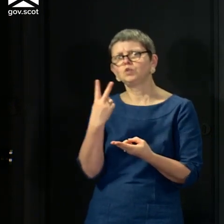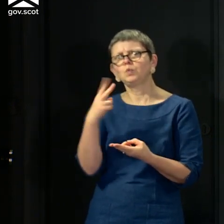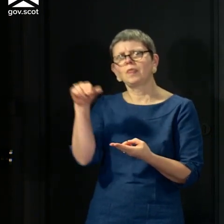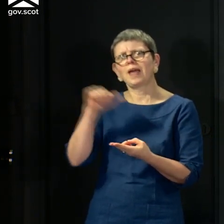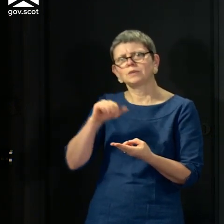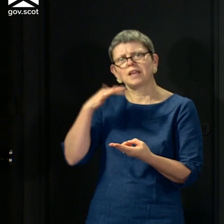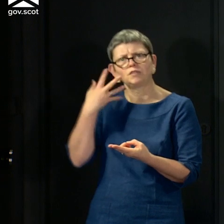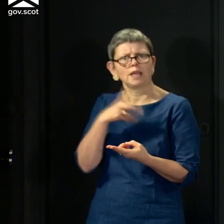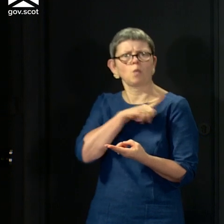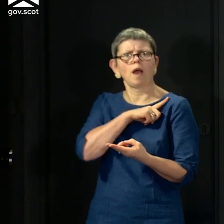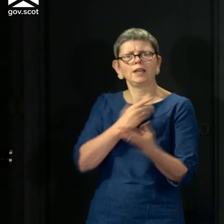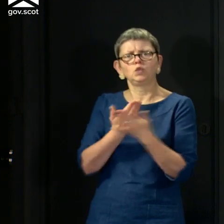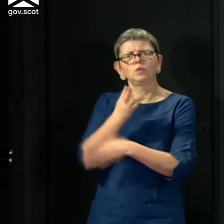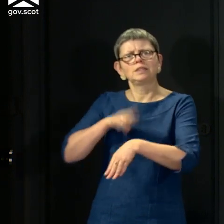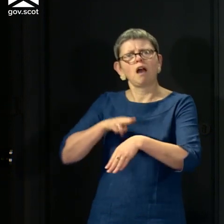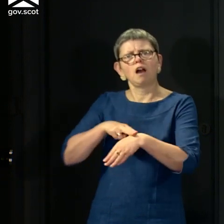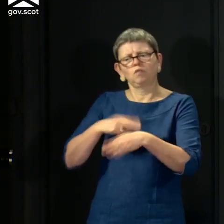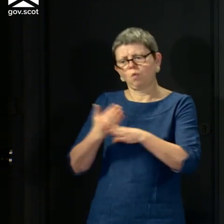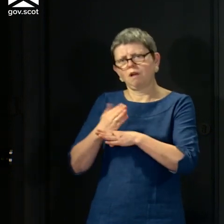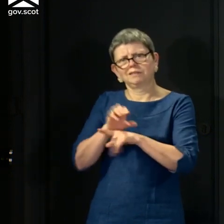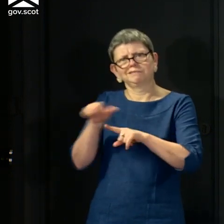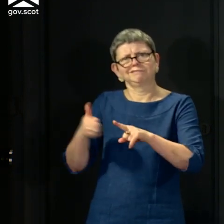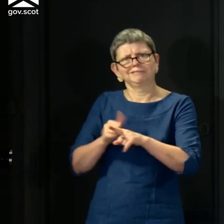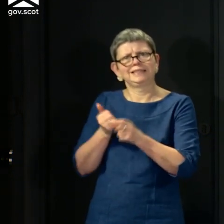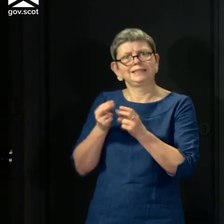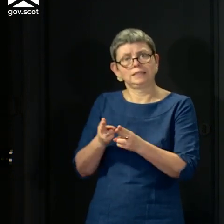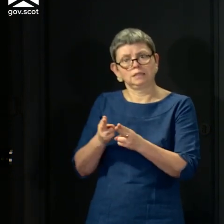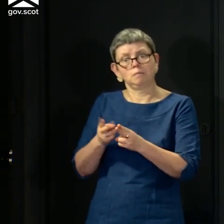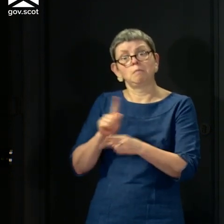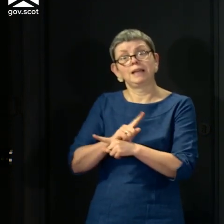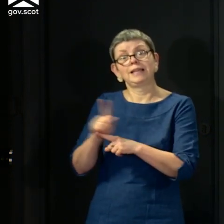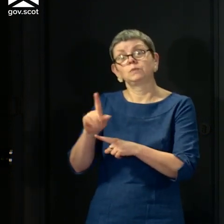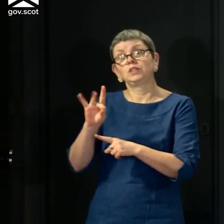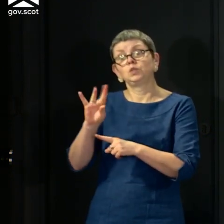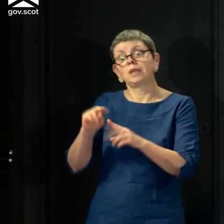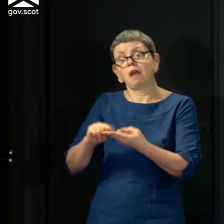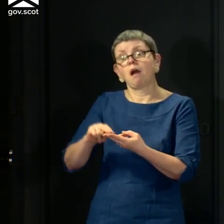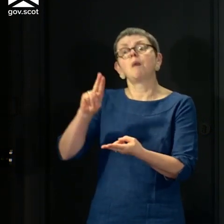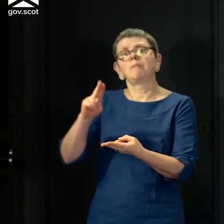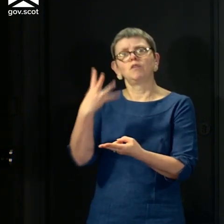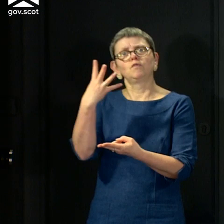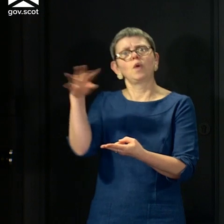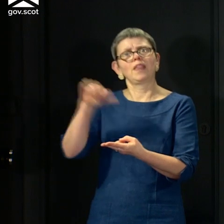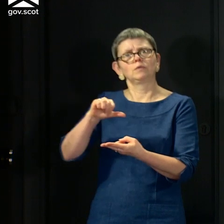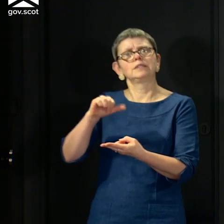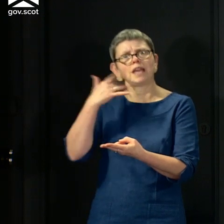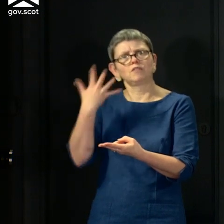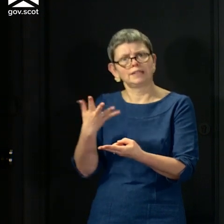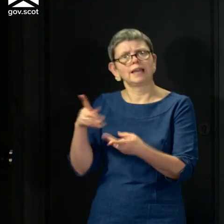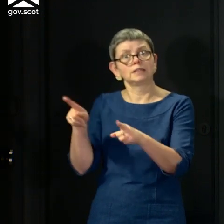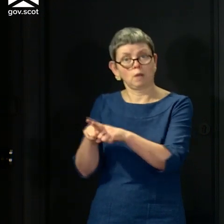a new shift system before increasing to 4,000 again from Tuesday. So in summary on testing